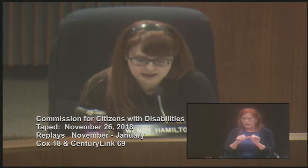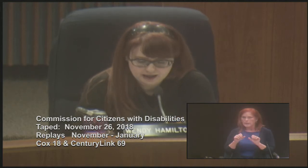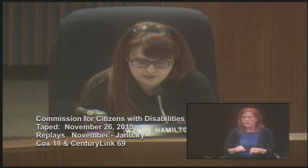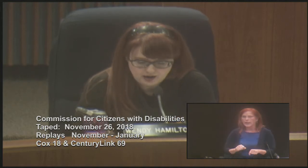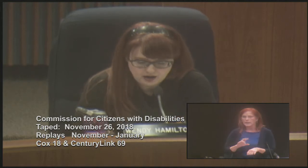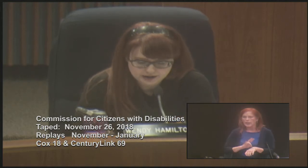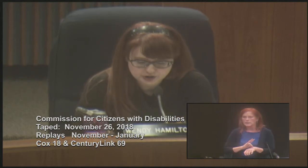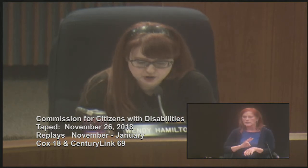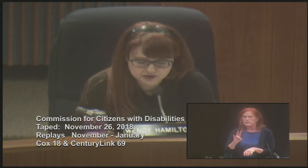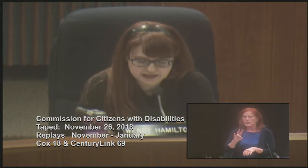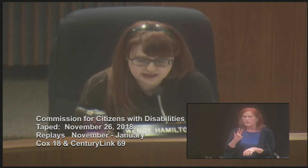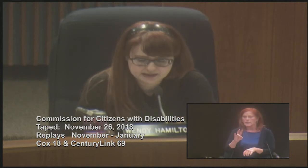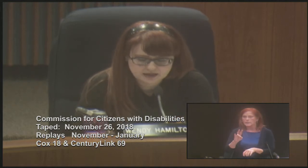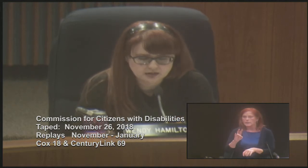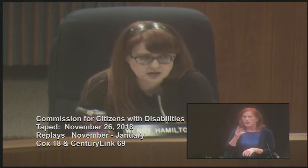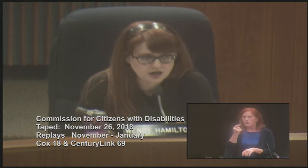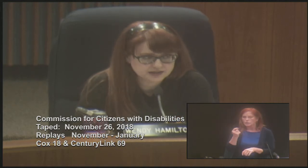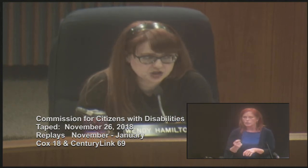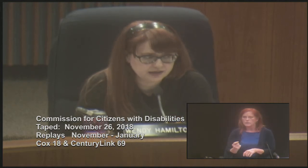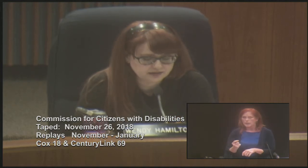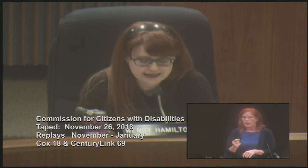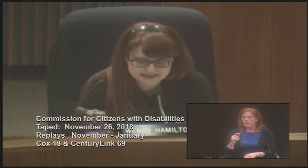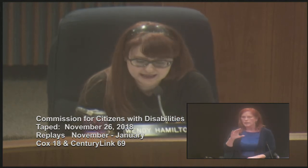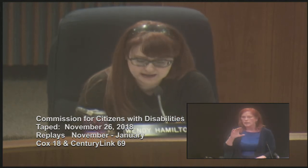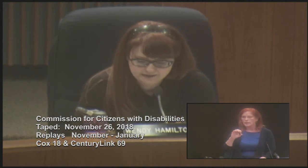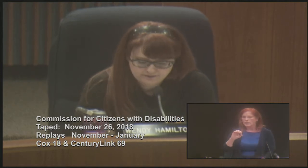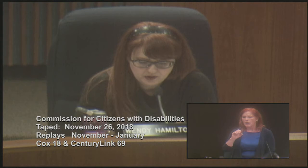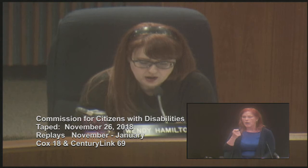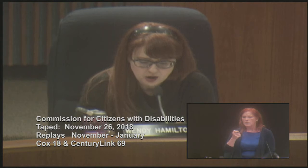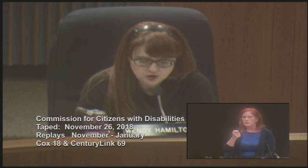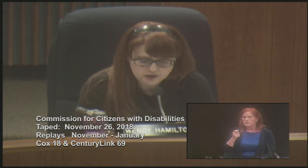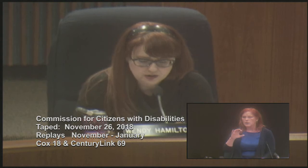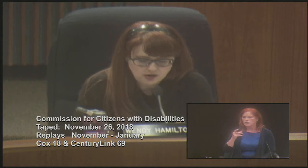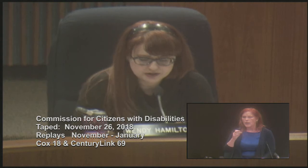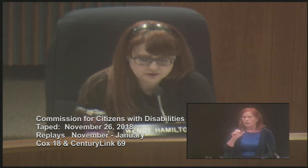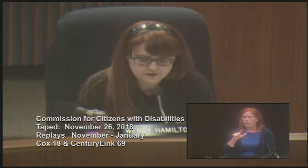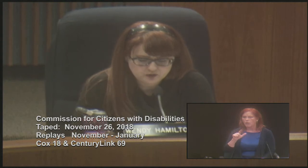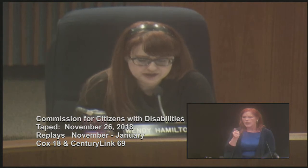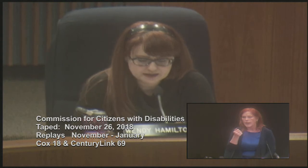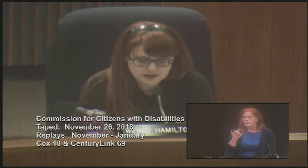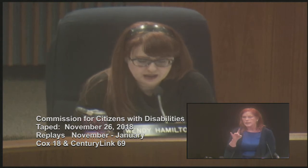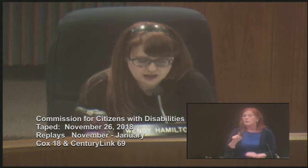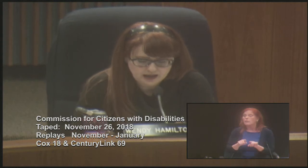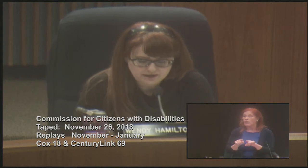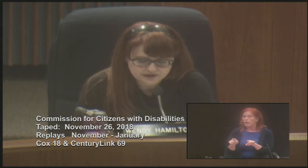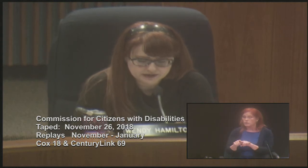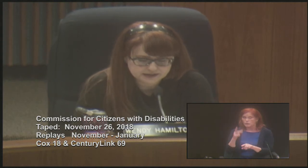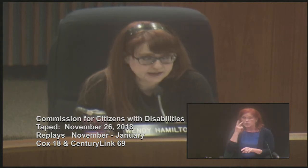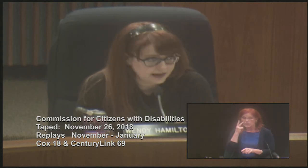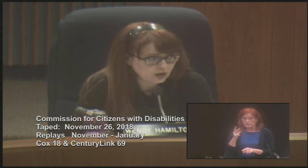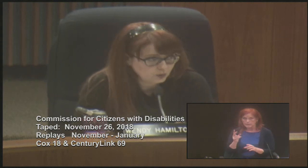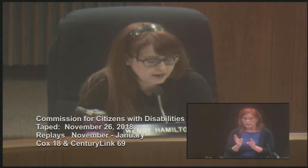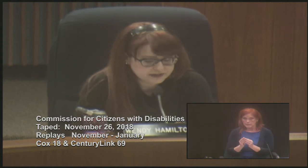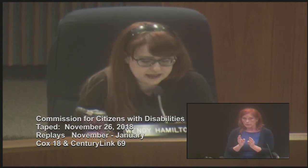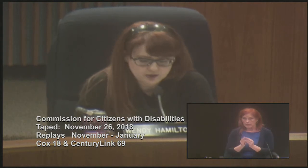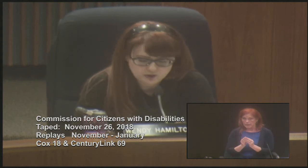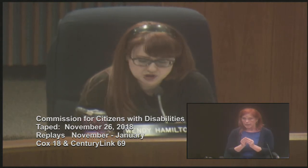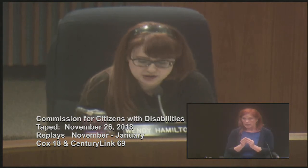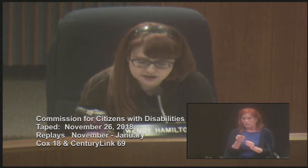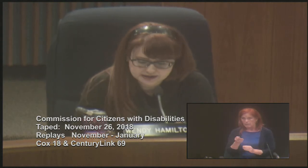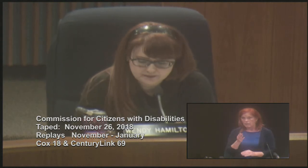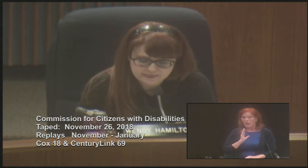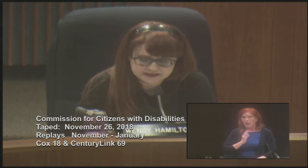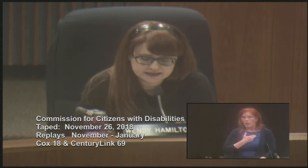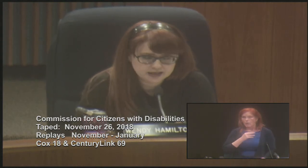7 p.m. on Tuesdays on Cox Channel 18. You can also view this meeting at the at our website